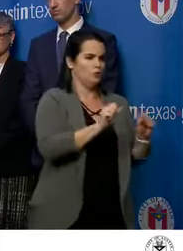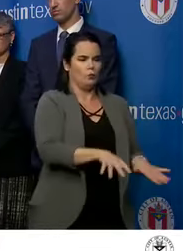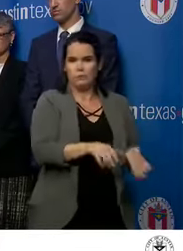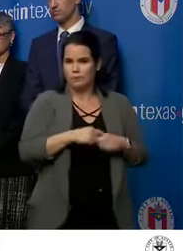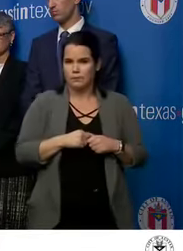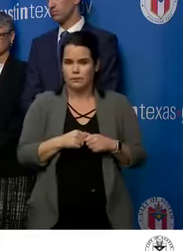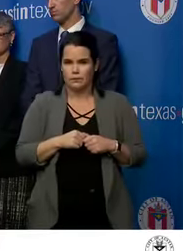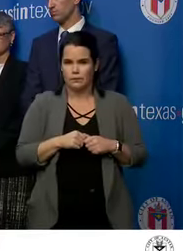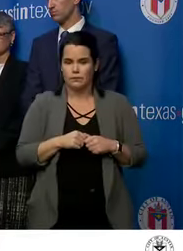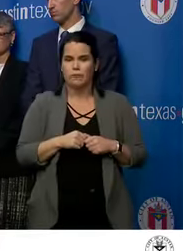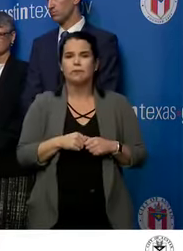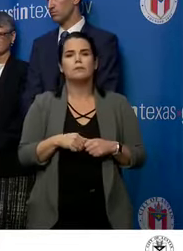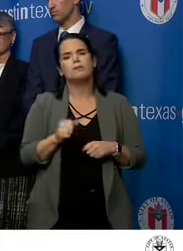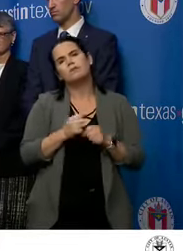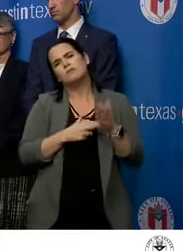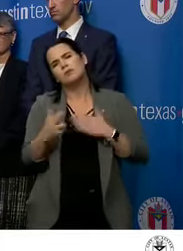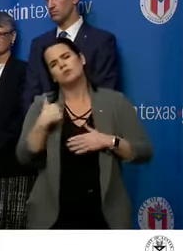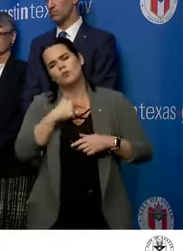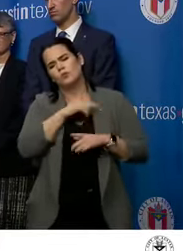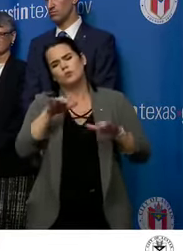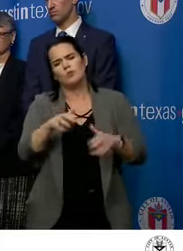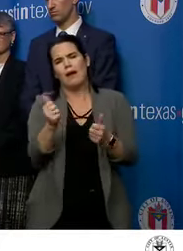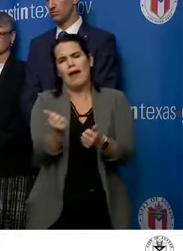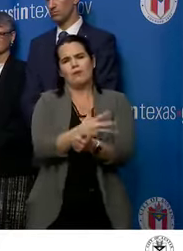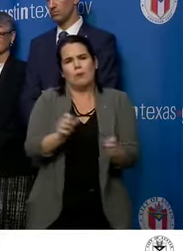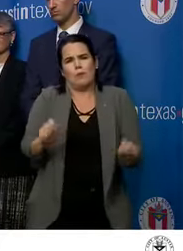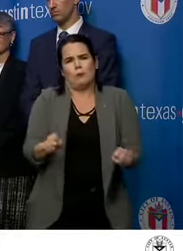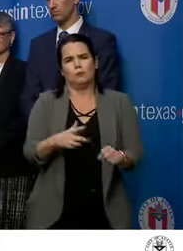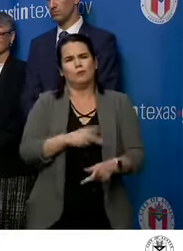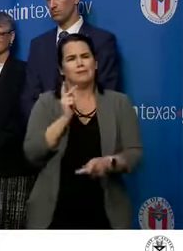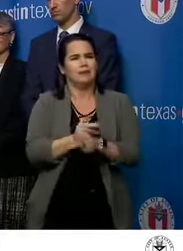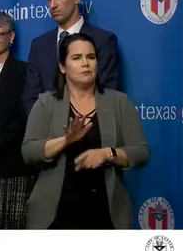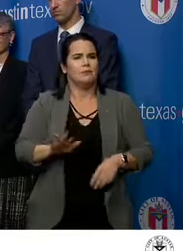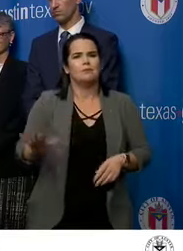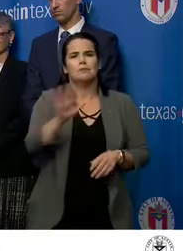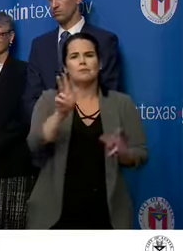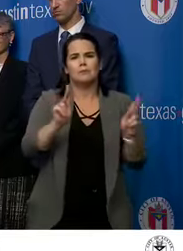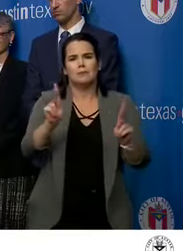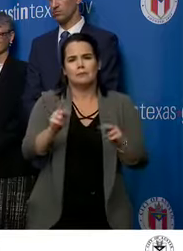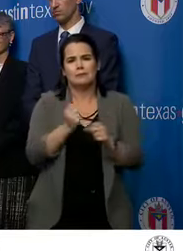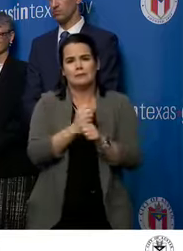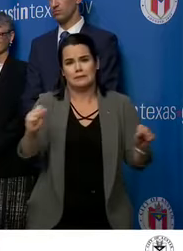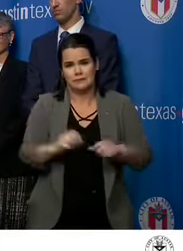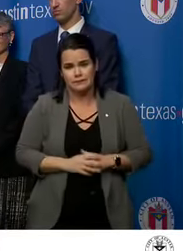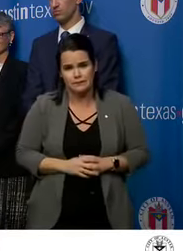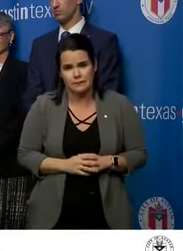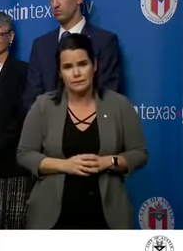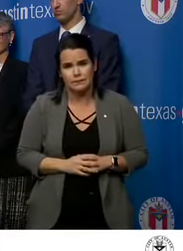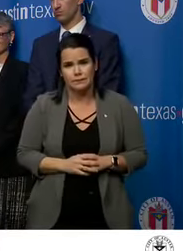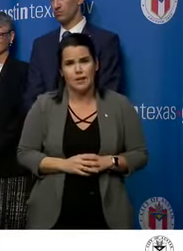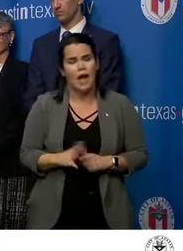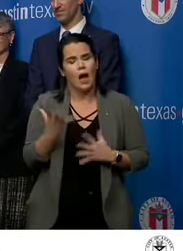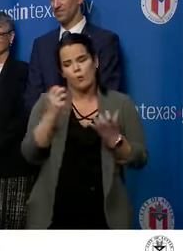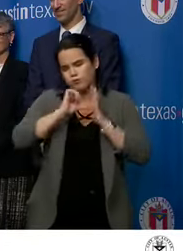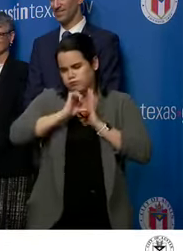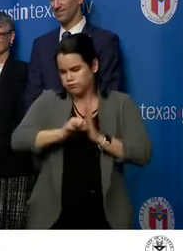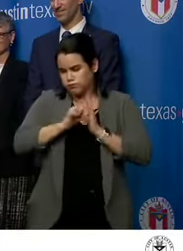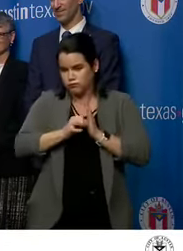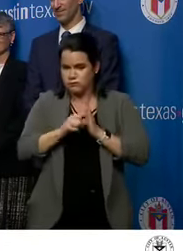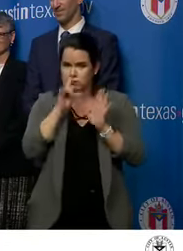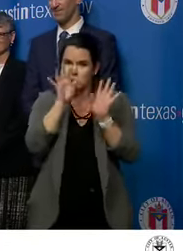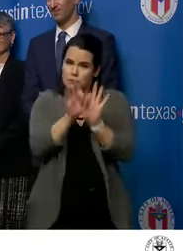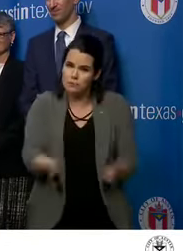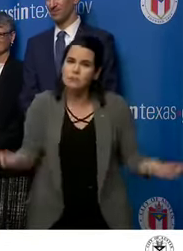everything we can to keep folks safe. And then I just want to reiterate because it's really important to